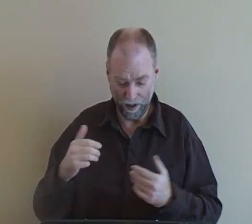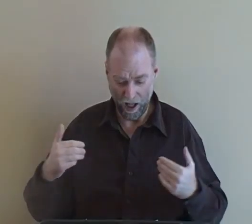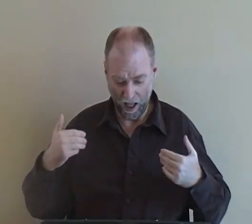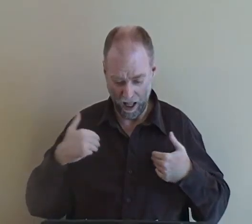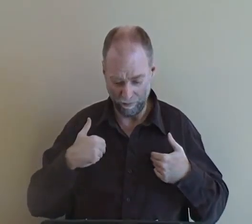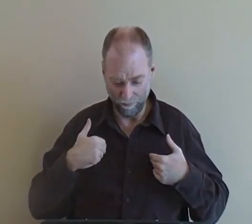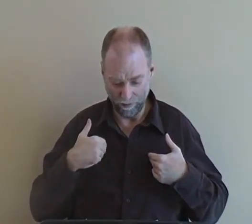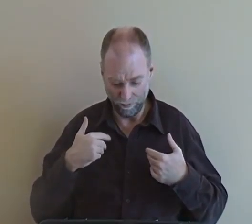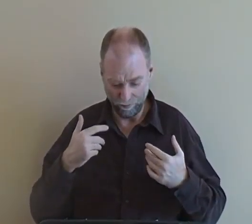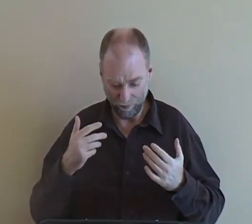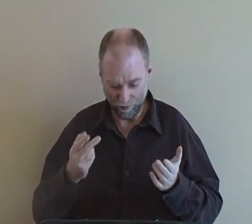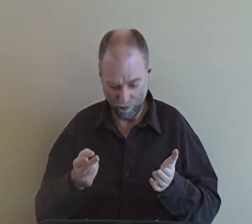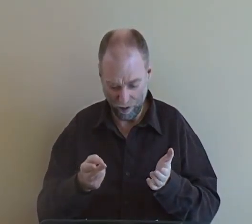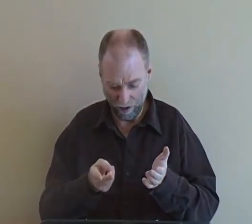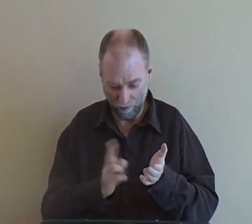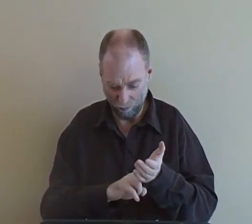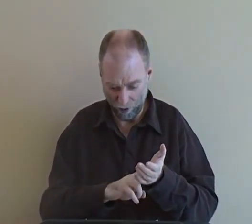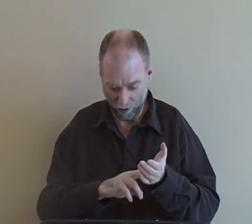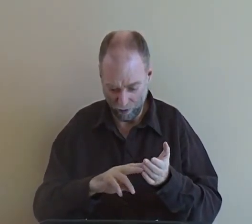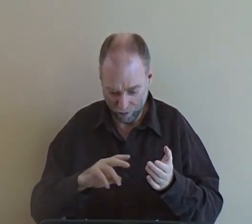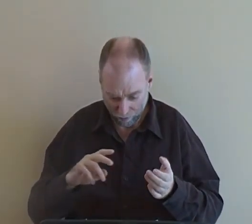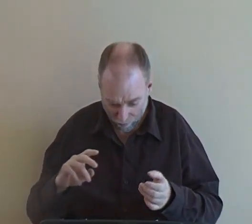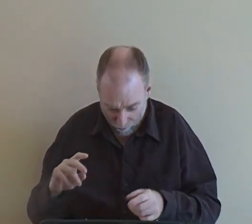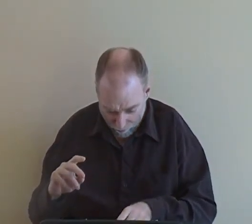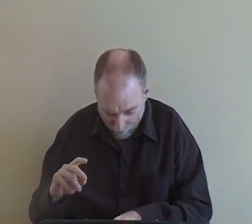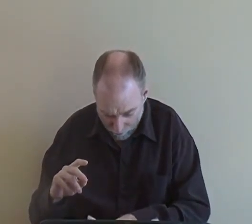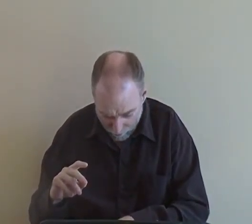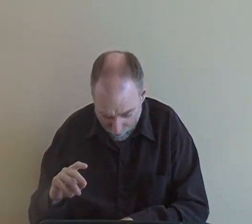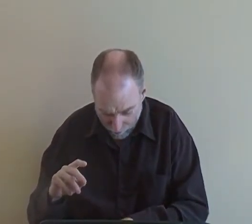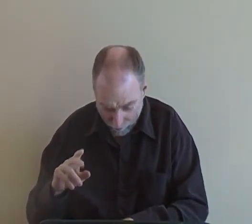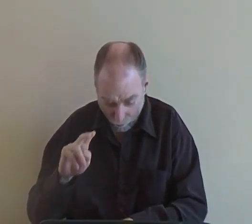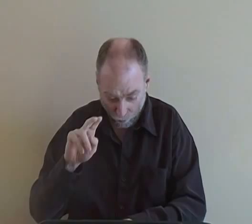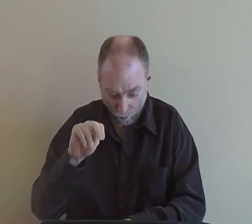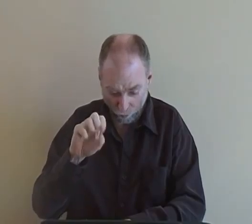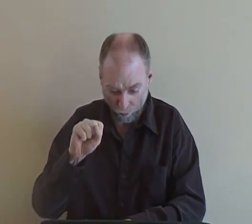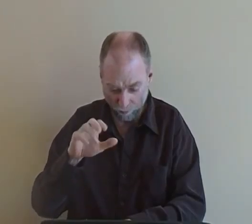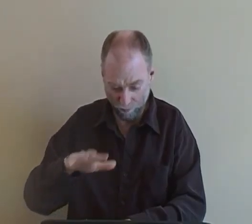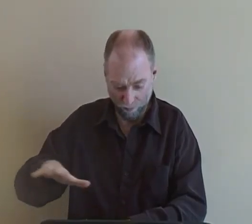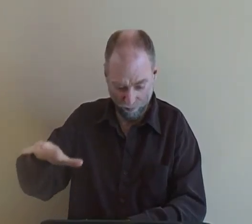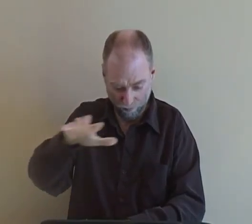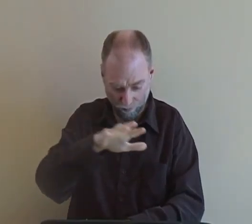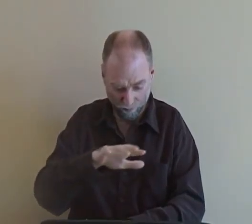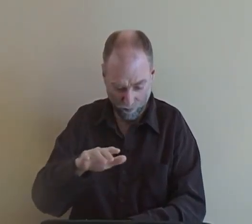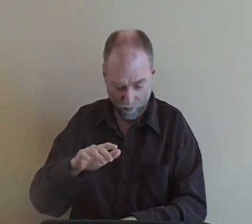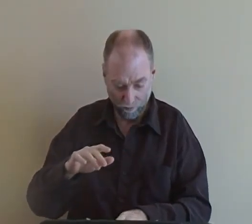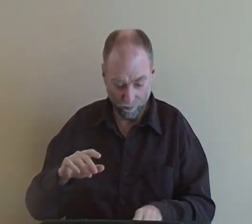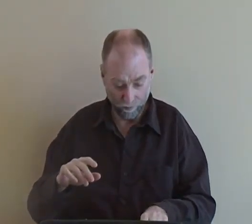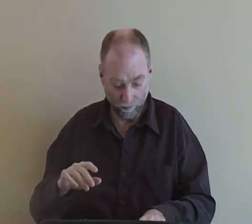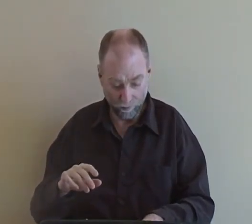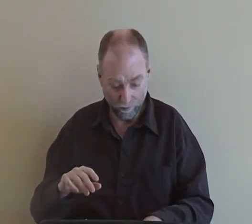of Deaf and Hard of Hearing Nova Scotians have a contract with the Nova Scotia government